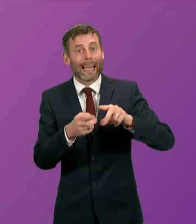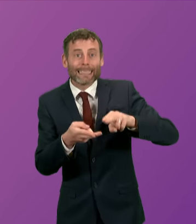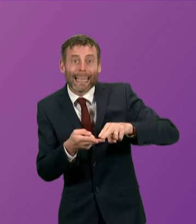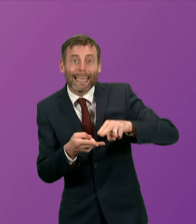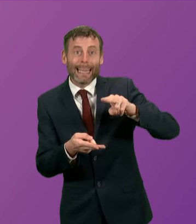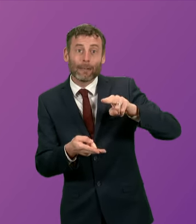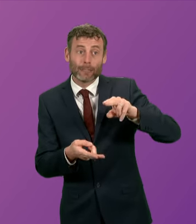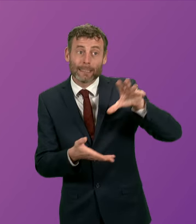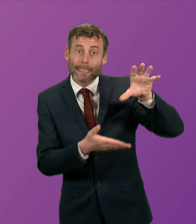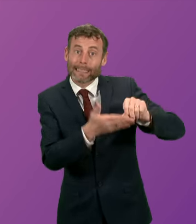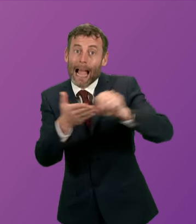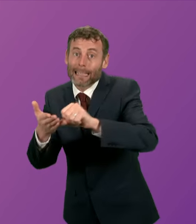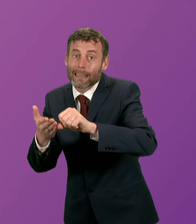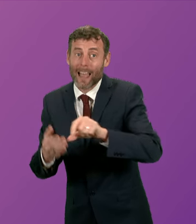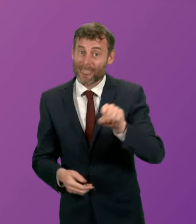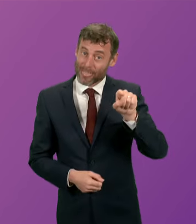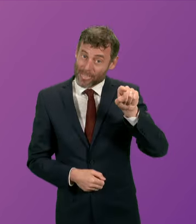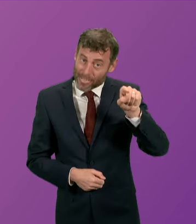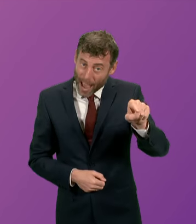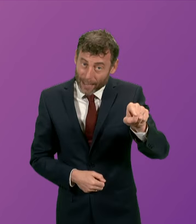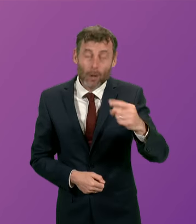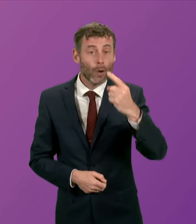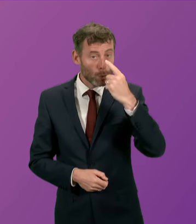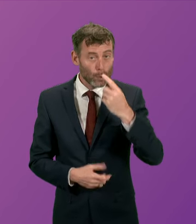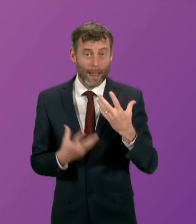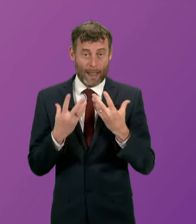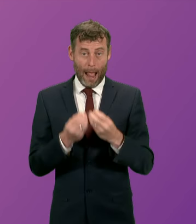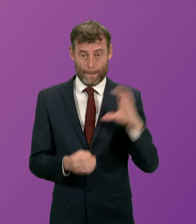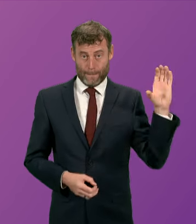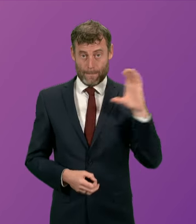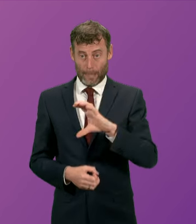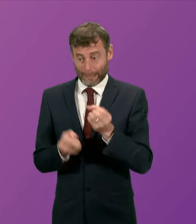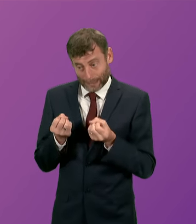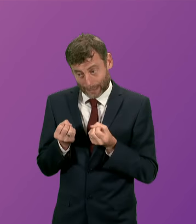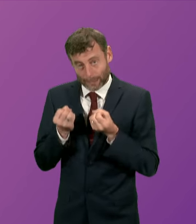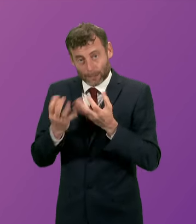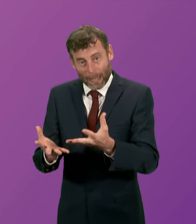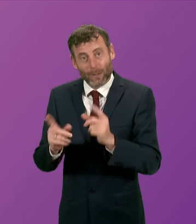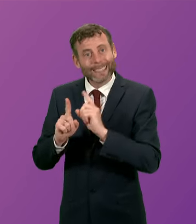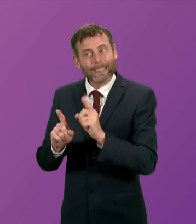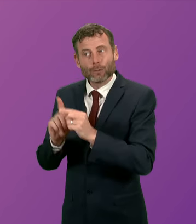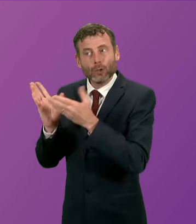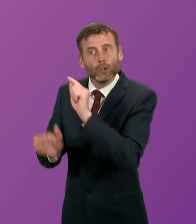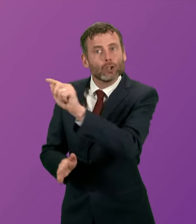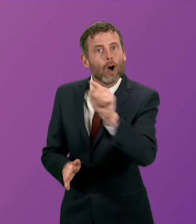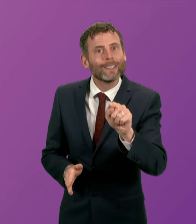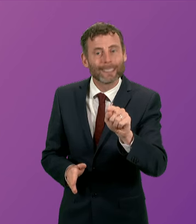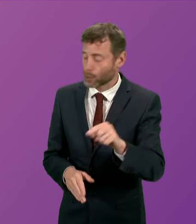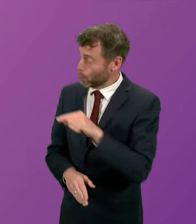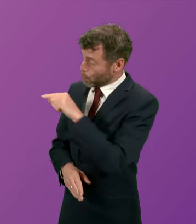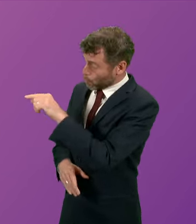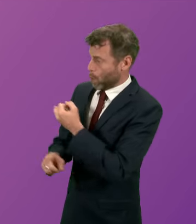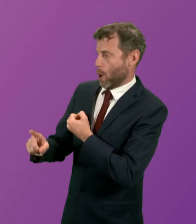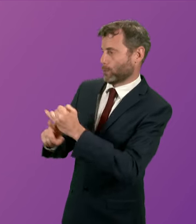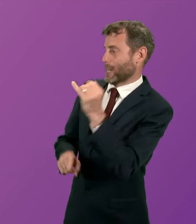in place that would have reduced the amount of money available for public services so how is it remotely credible